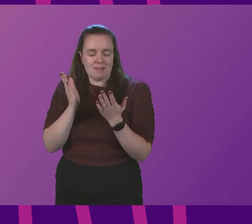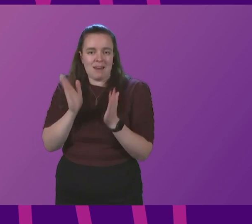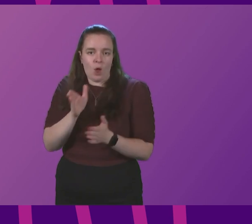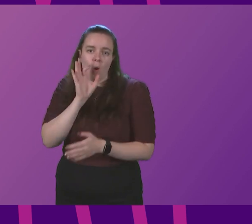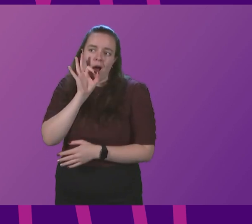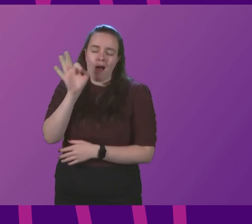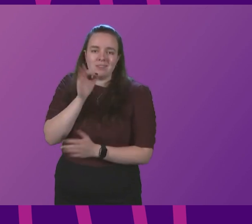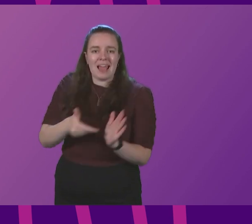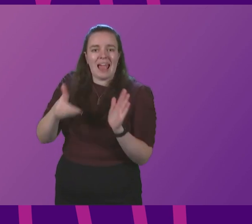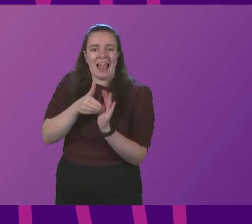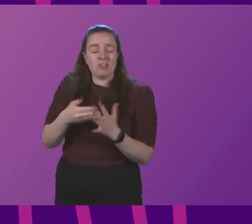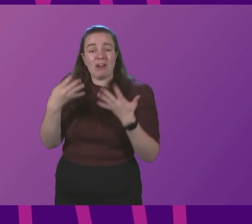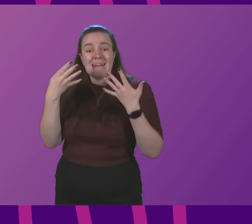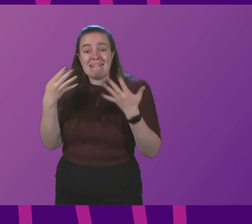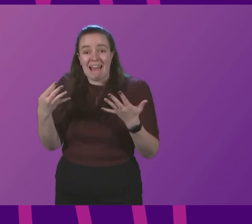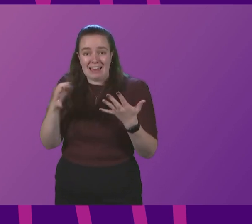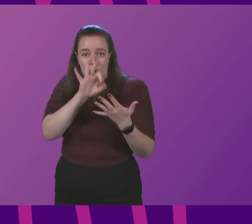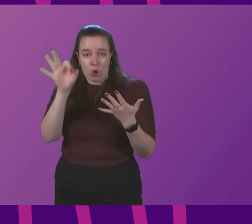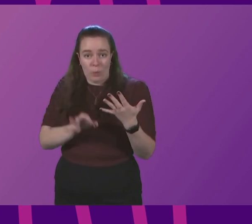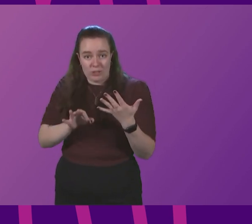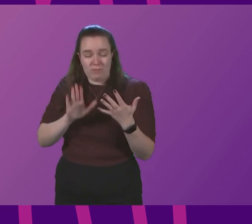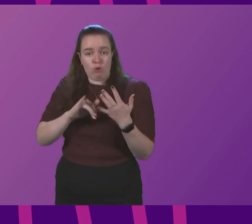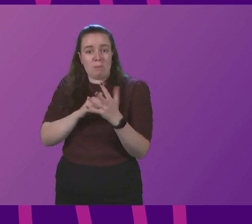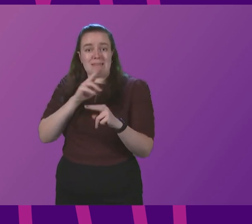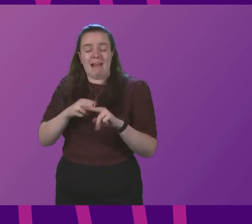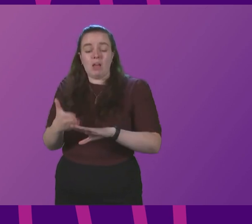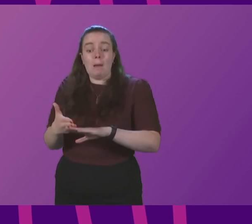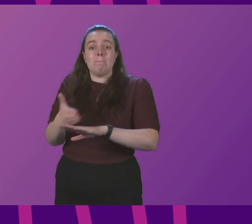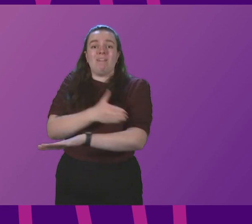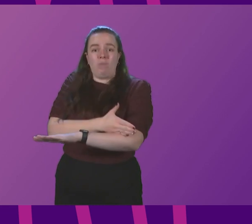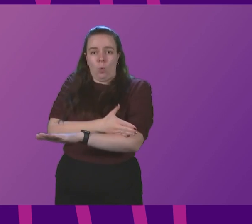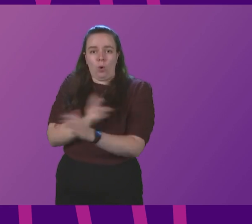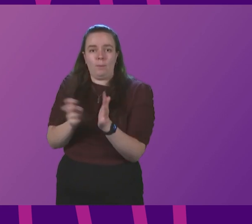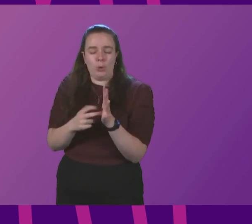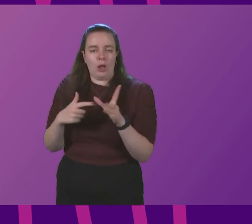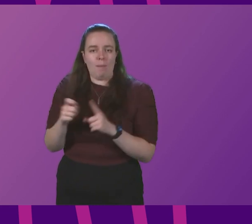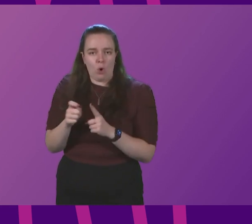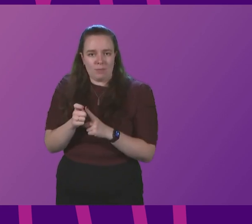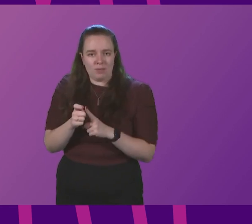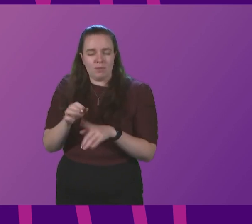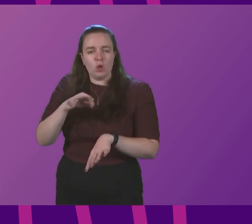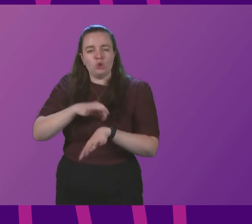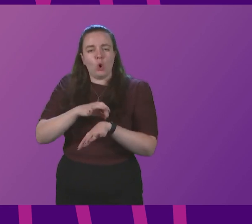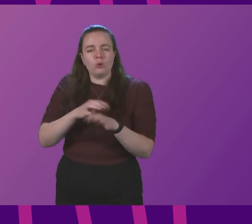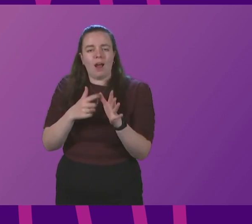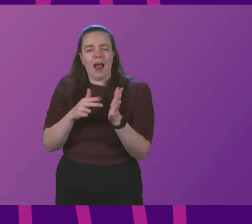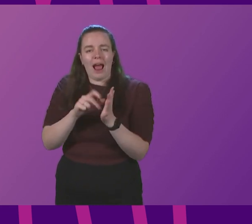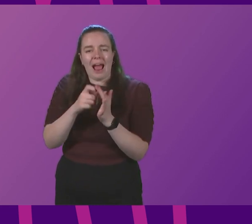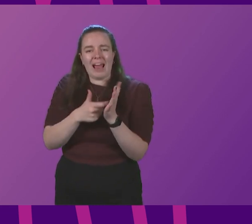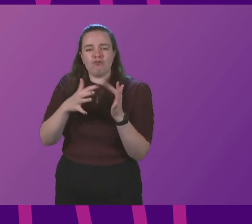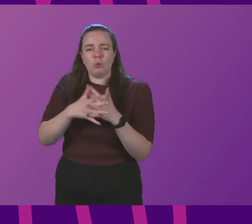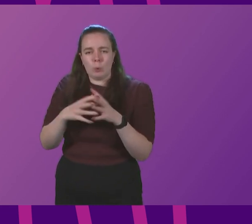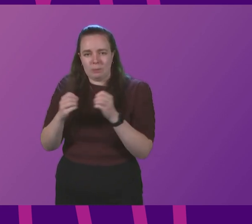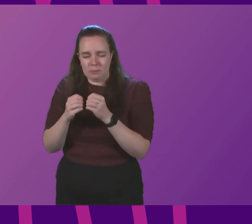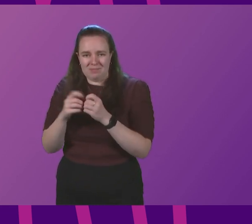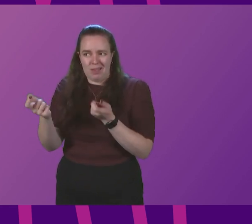extra nine questions by a member of staff before they receive an appointment. Dr Andrew Buist, chairman of BMA